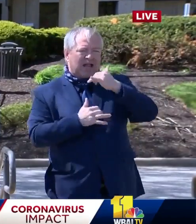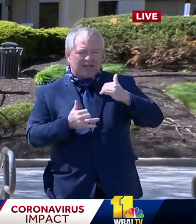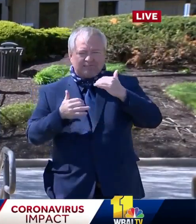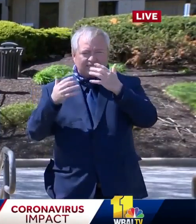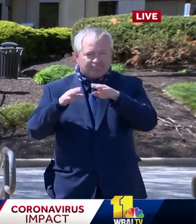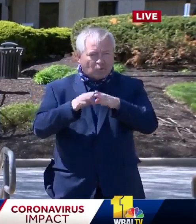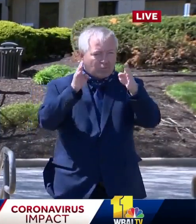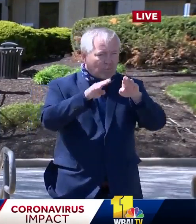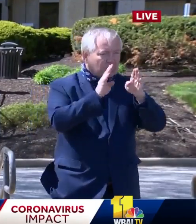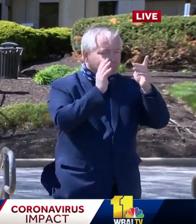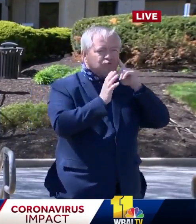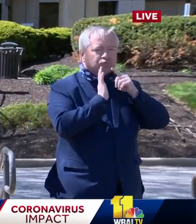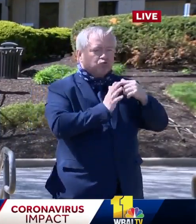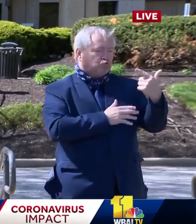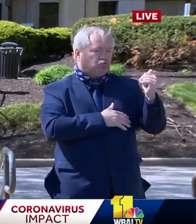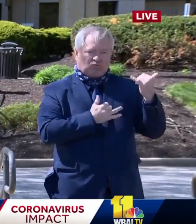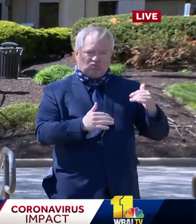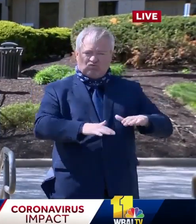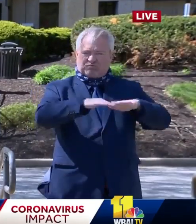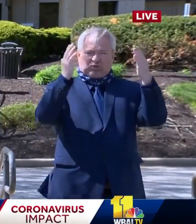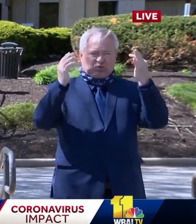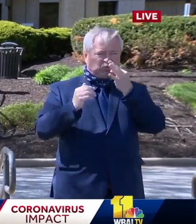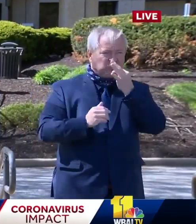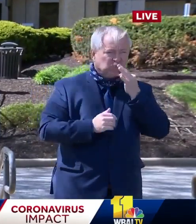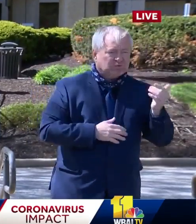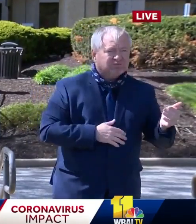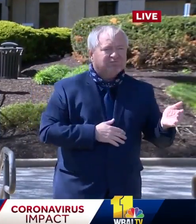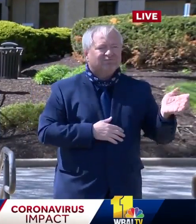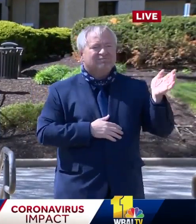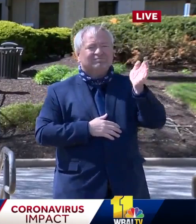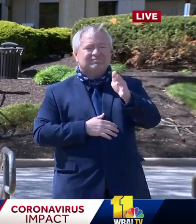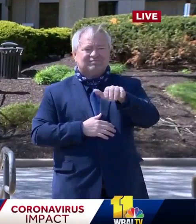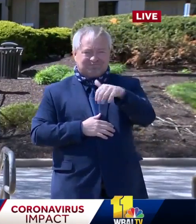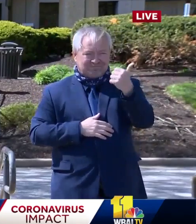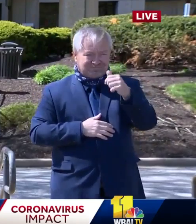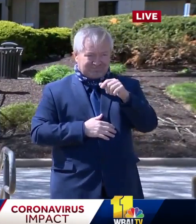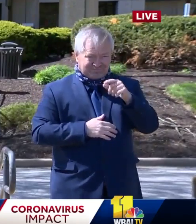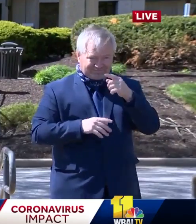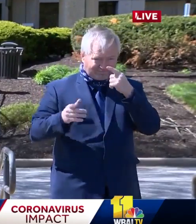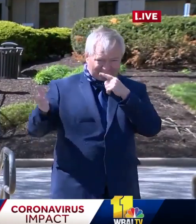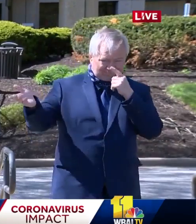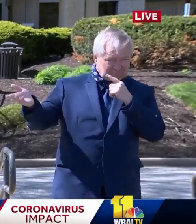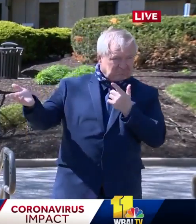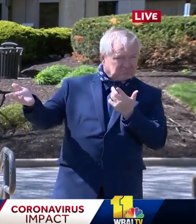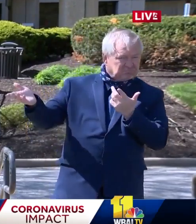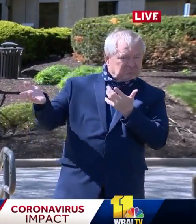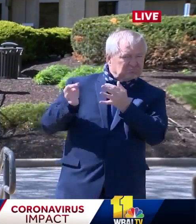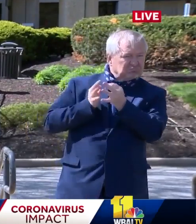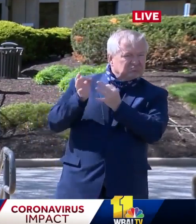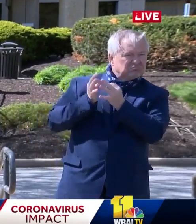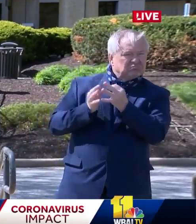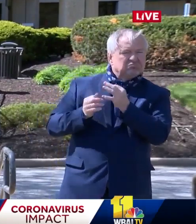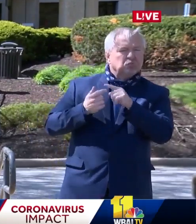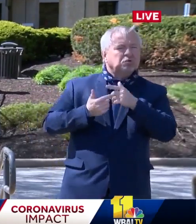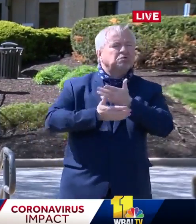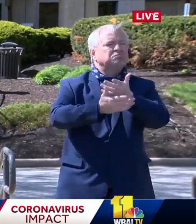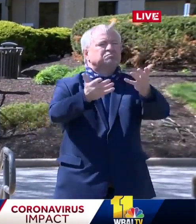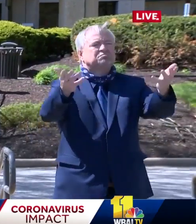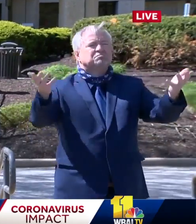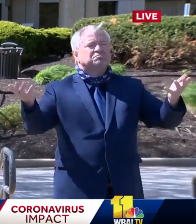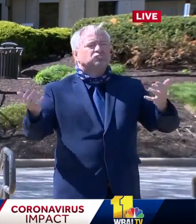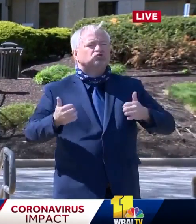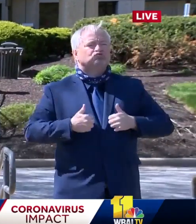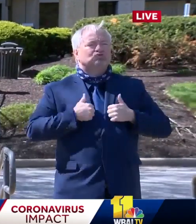you know. Could you explain, if you could judge the camera, could explain to area residents the